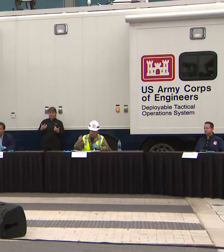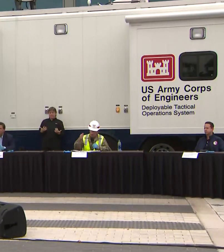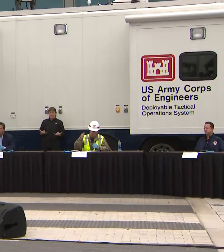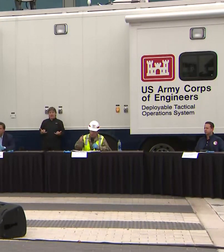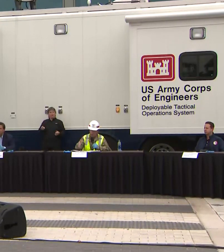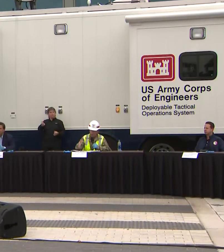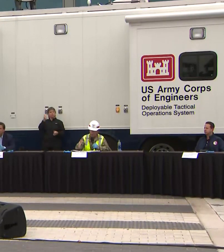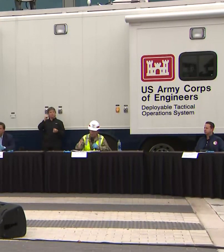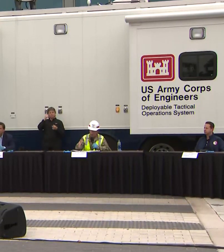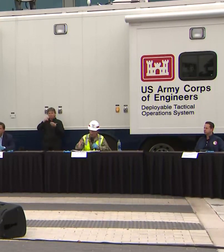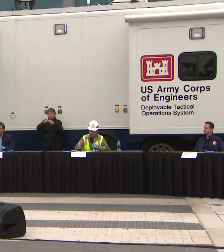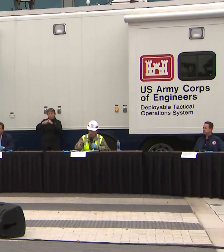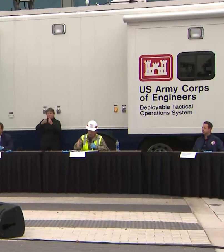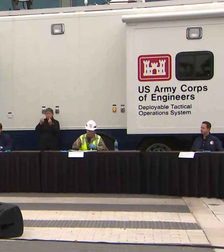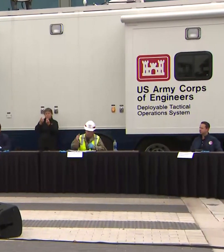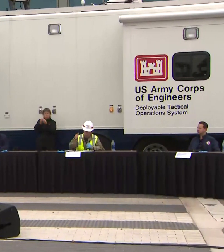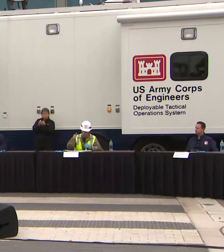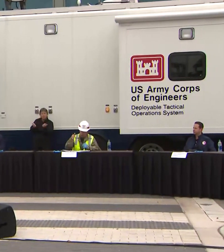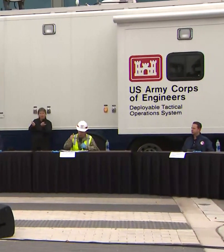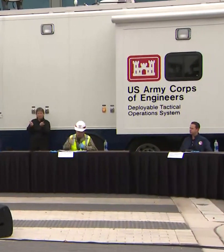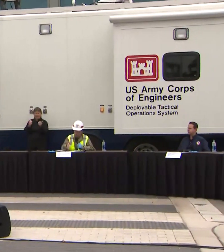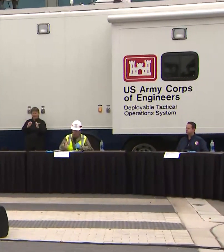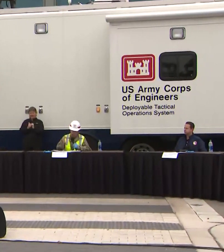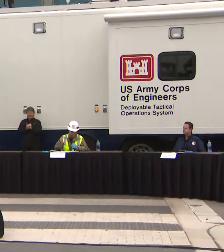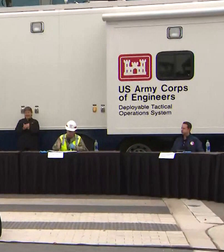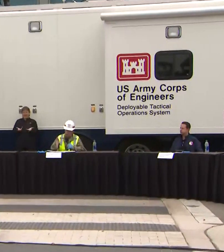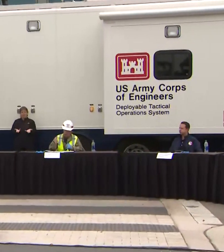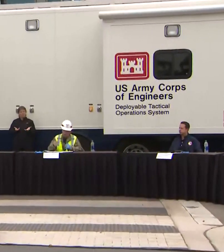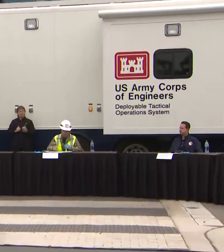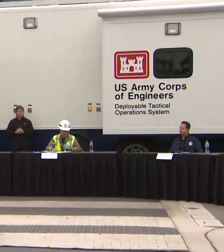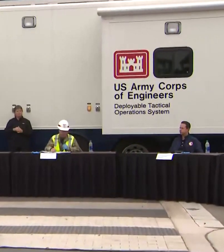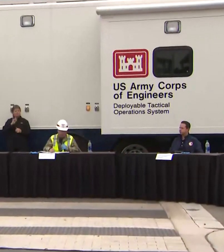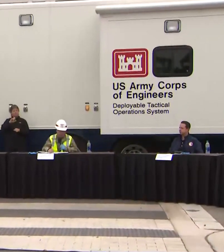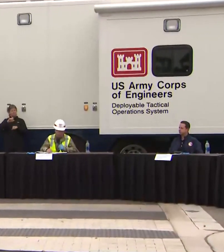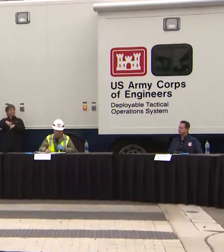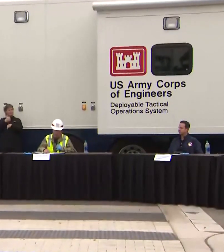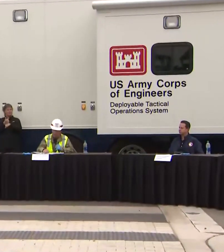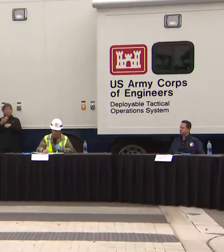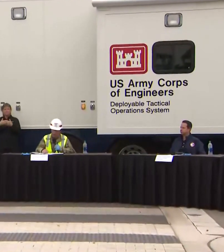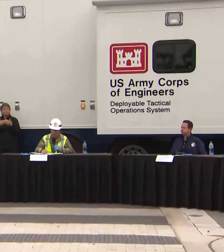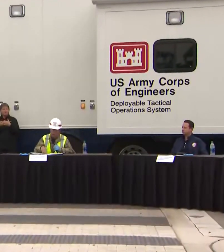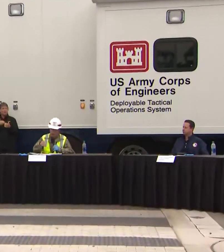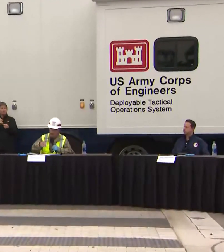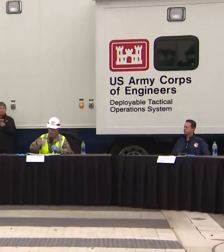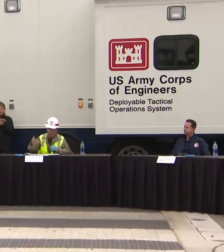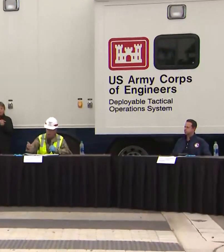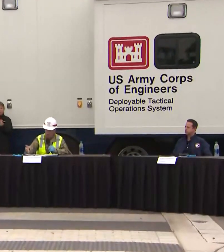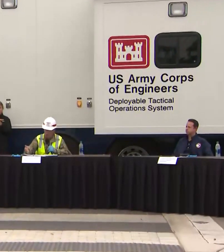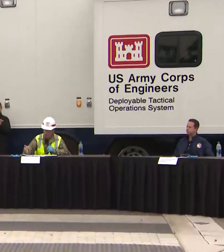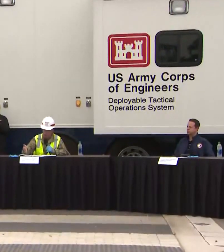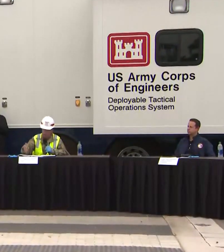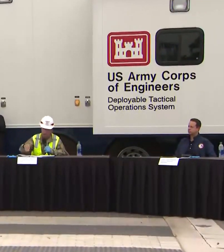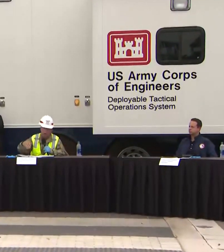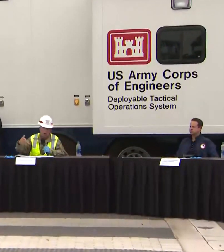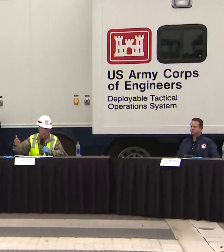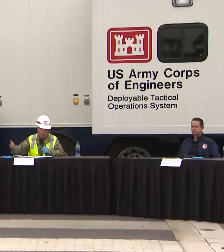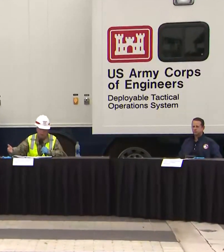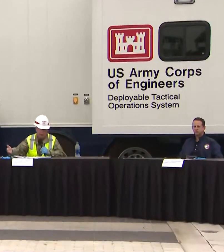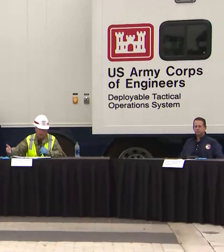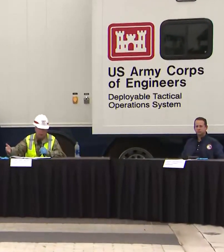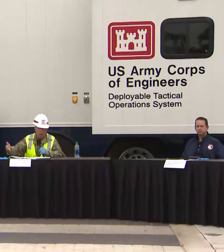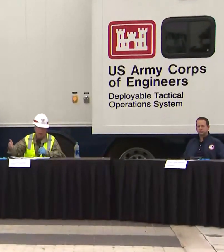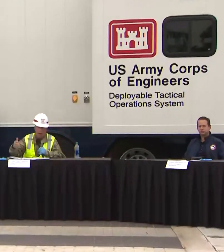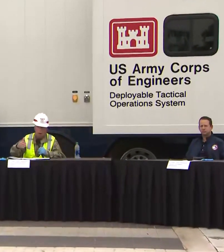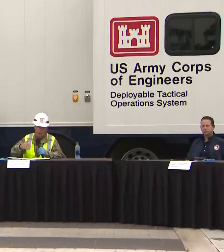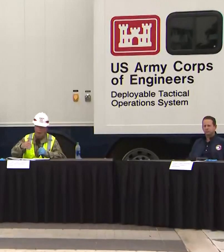focused on that particular obstacle whether it's local state city officials to try to figure out how do we work our way through this how do we